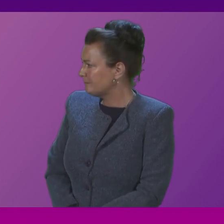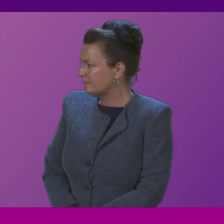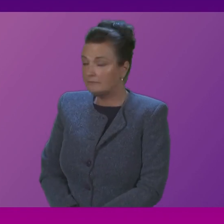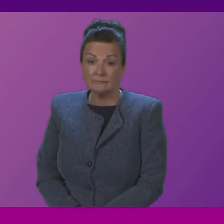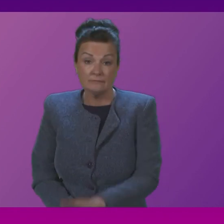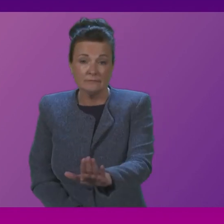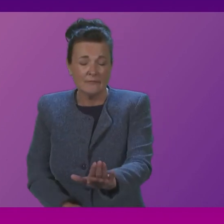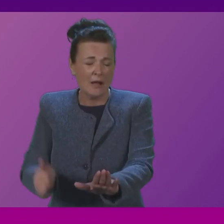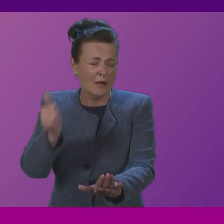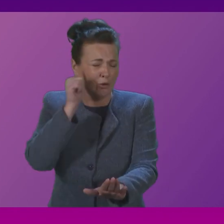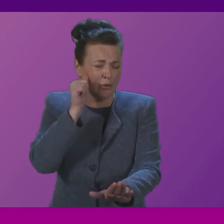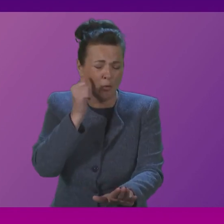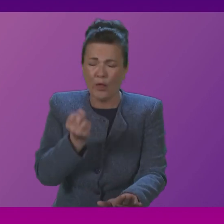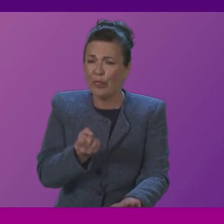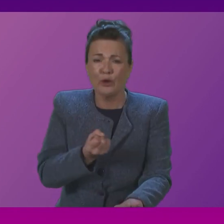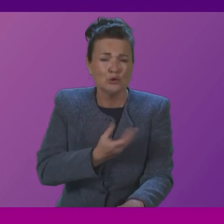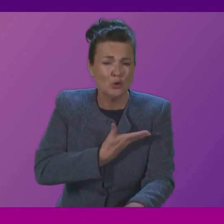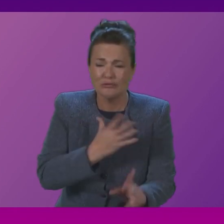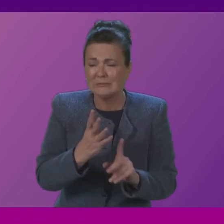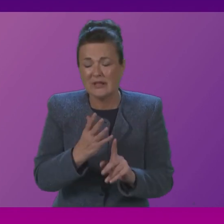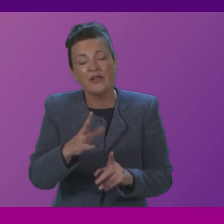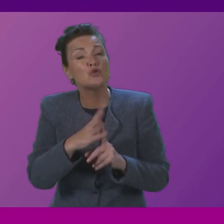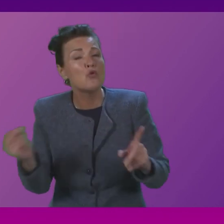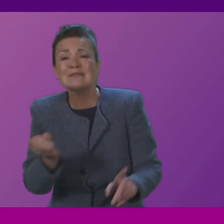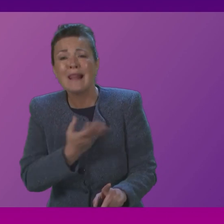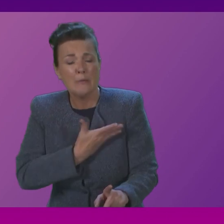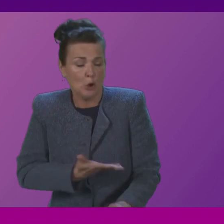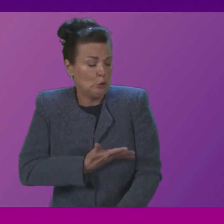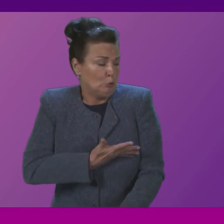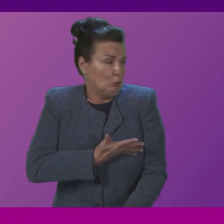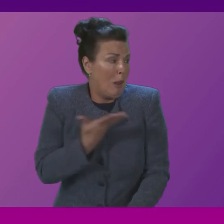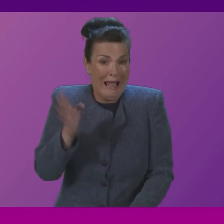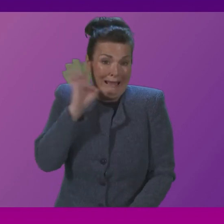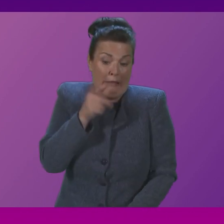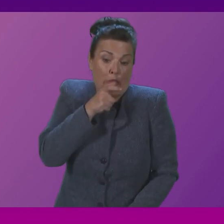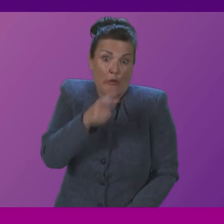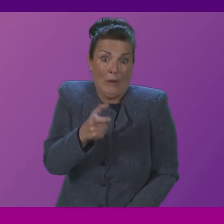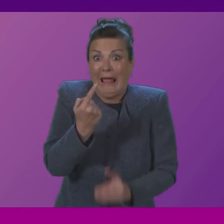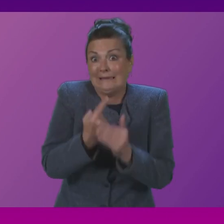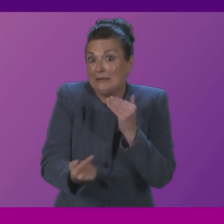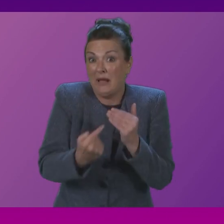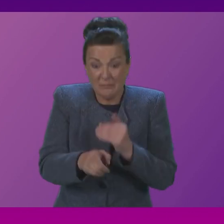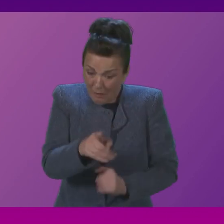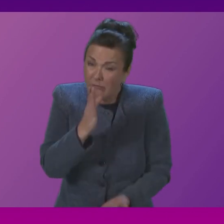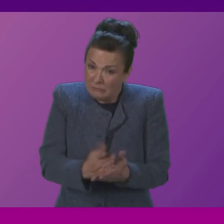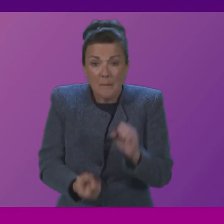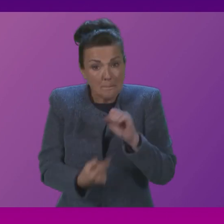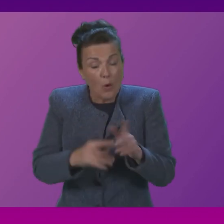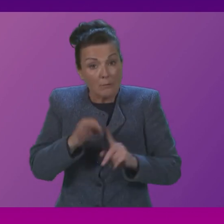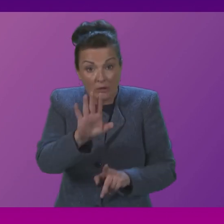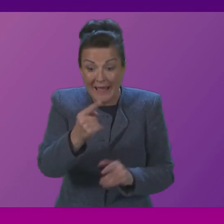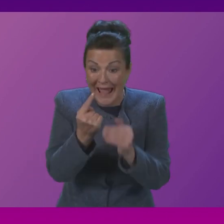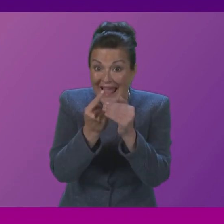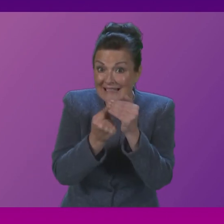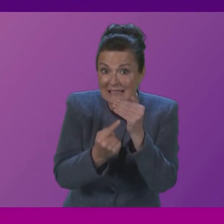the Conservatives and Labour don't like hearing this but this is a really important point and it demonstrates this fundamental fact independence